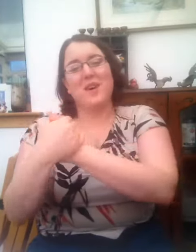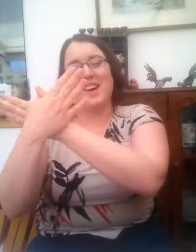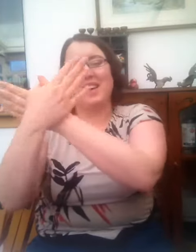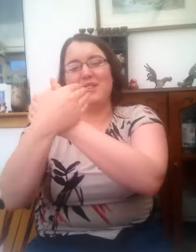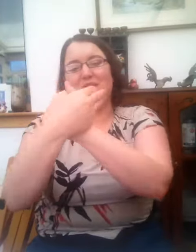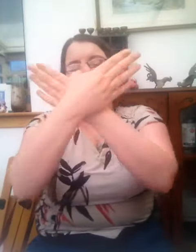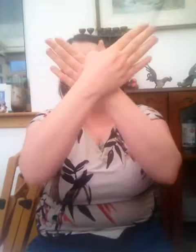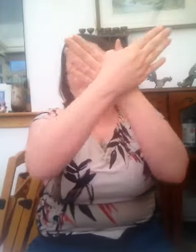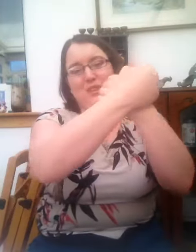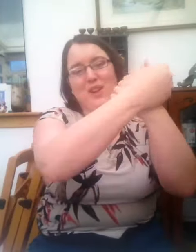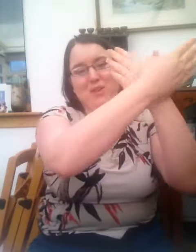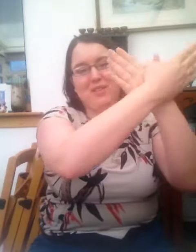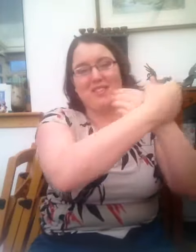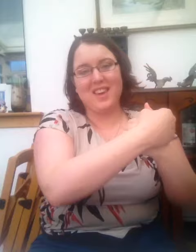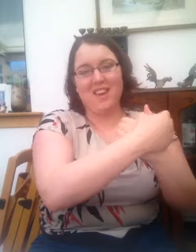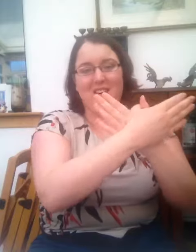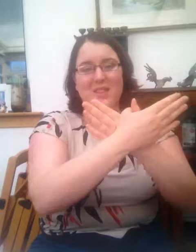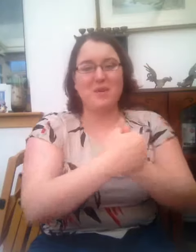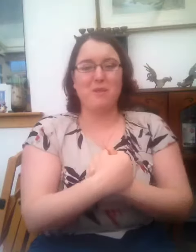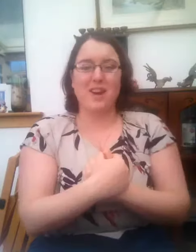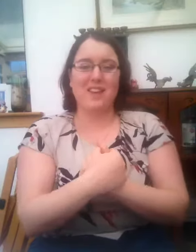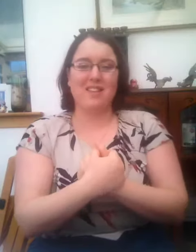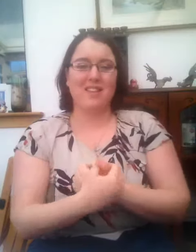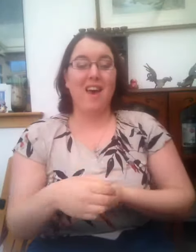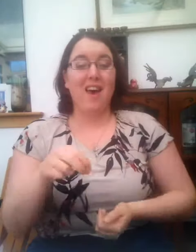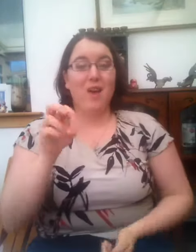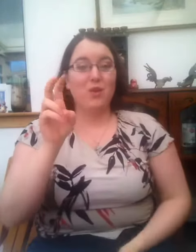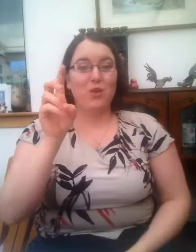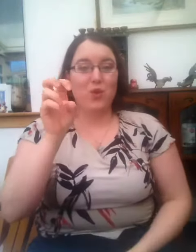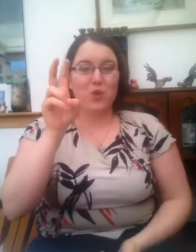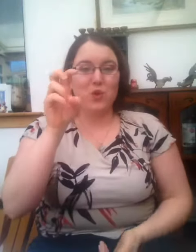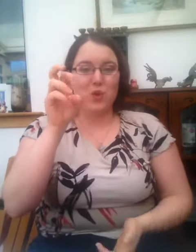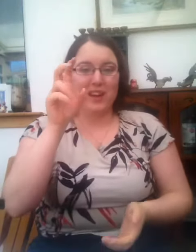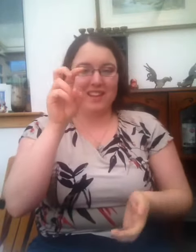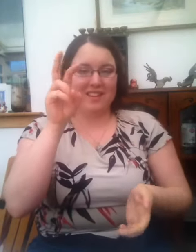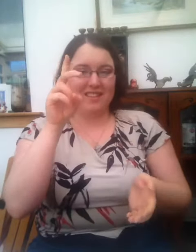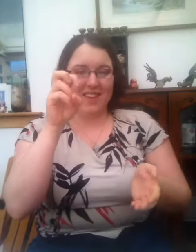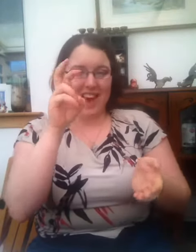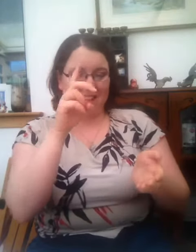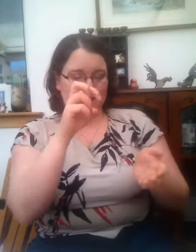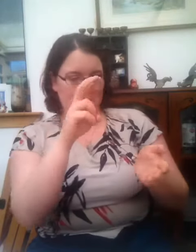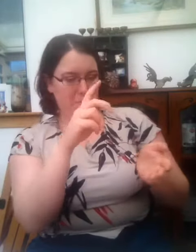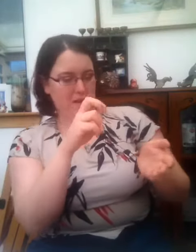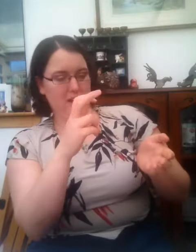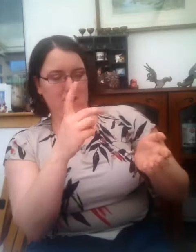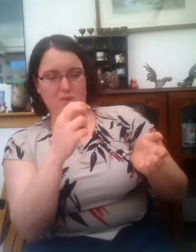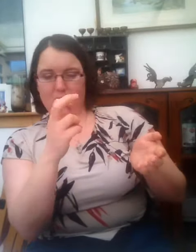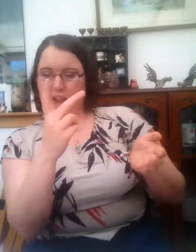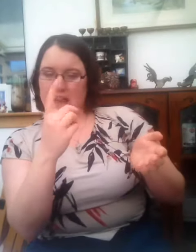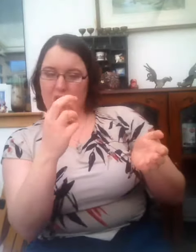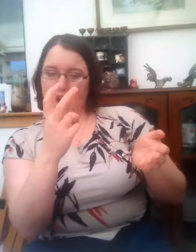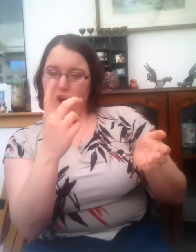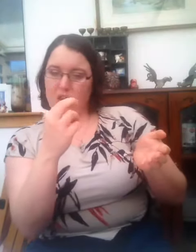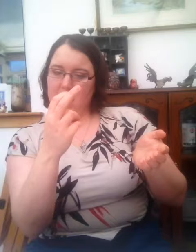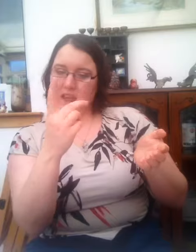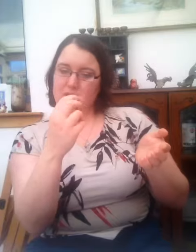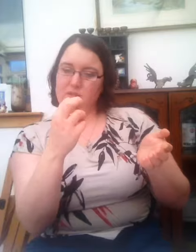butterfly floating on the breeze. Two little caterpillars wriggling on a leaf.